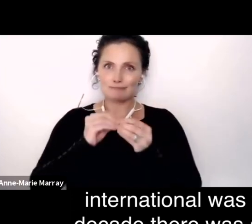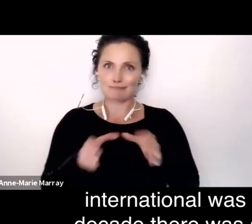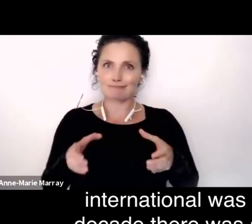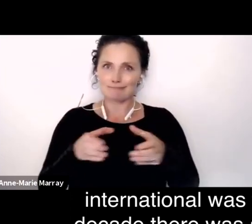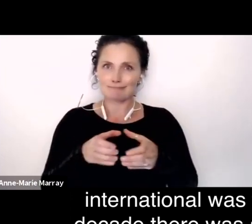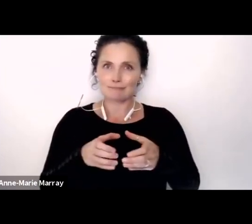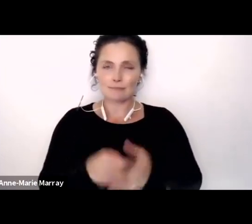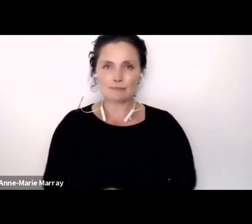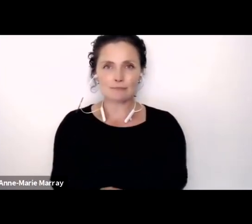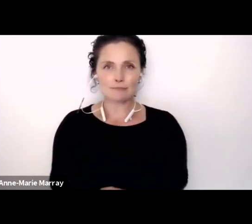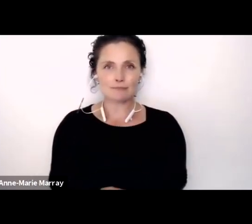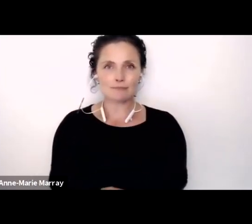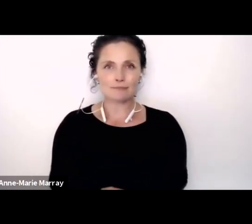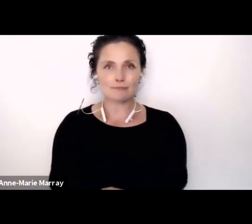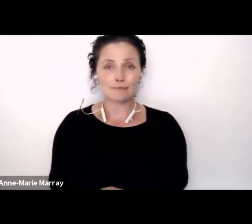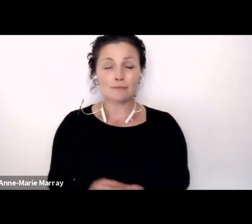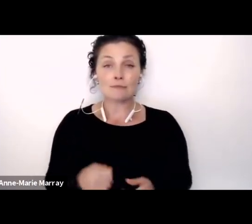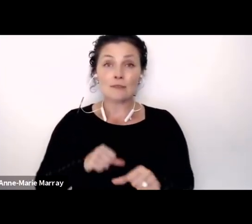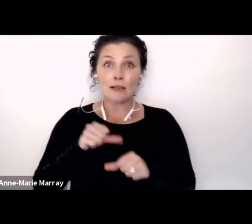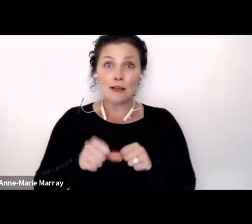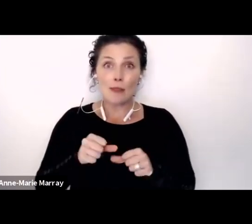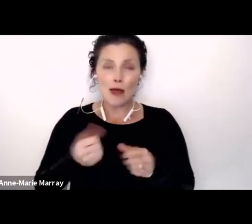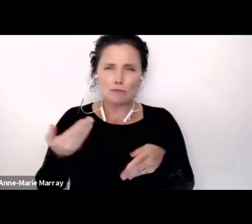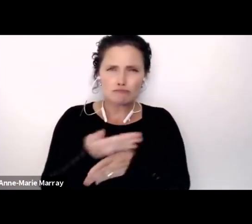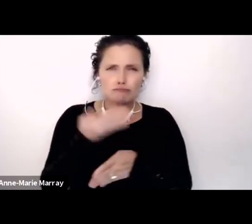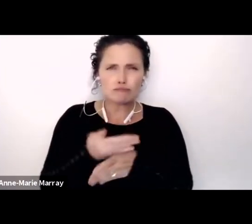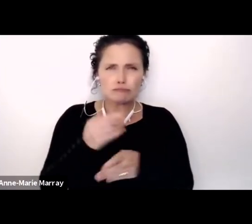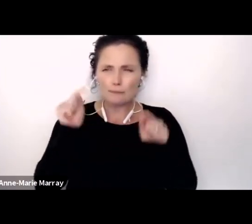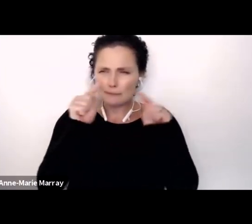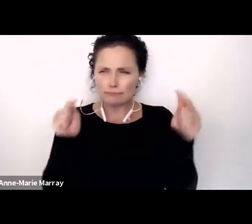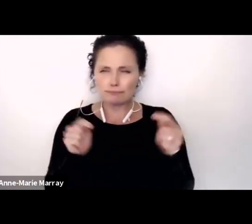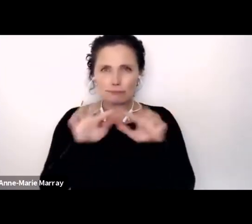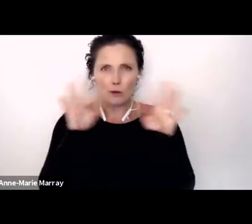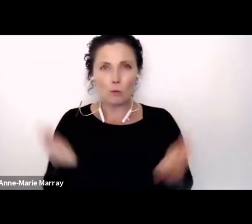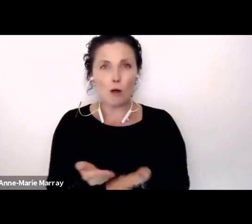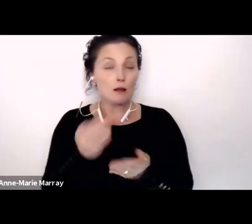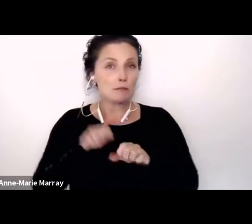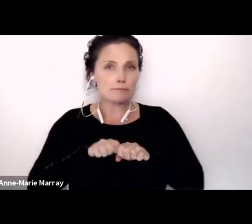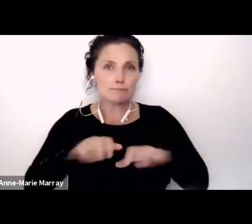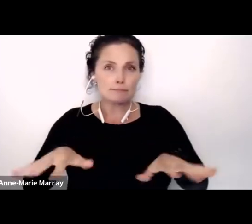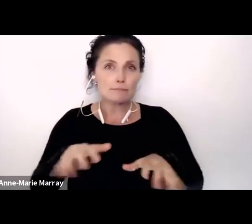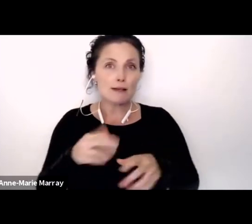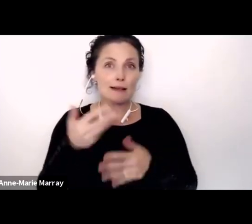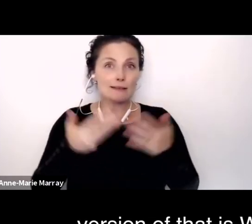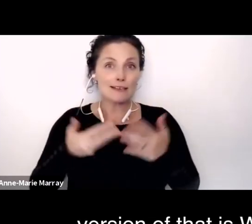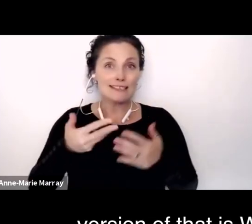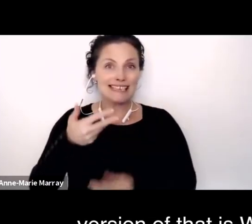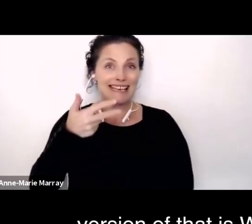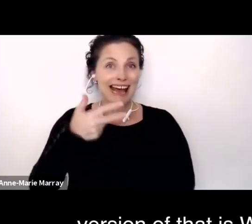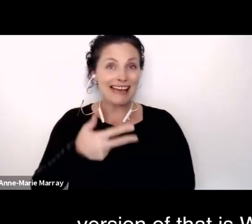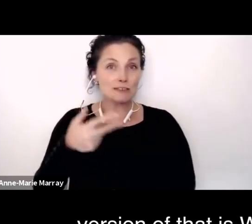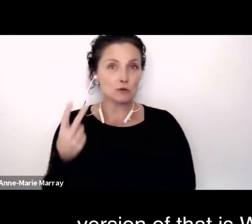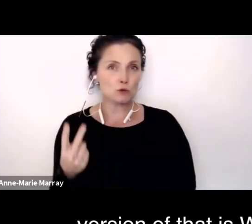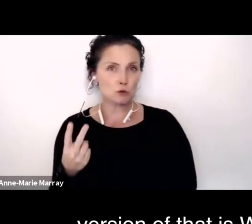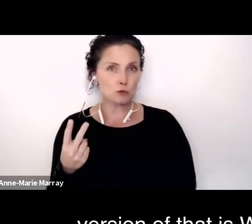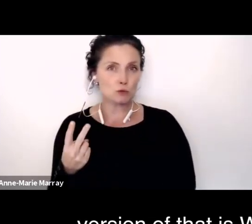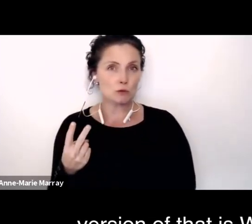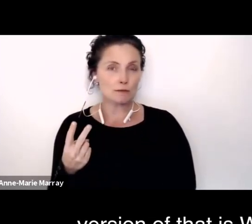was a World Programme of Action that came out in 1982. I think the short